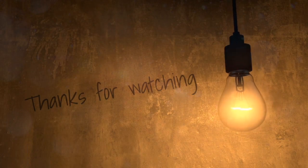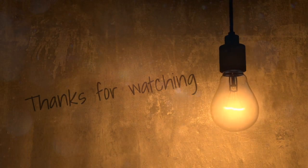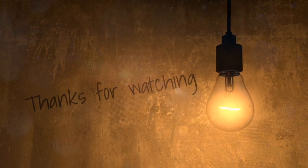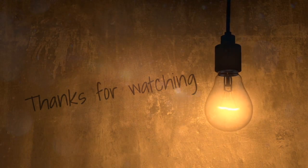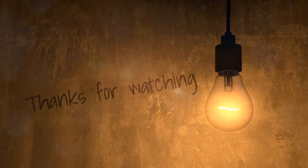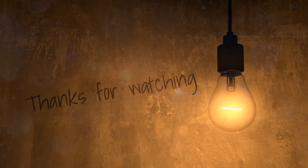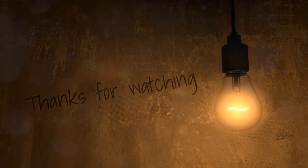supreme kingdom, realtors Lawyer, Thank